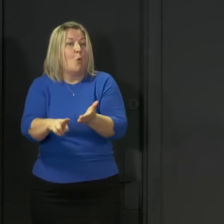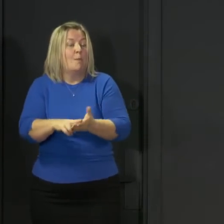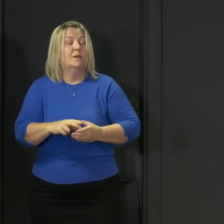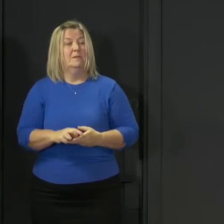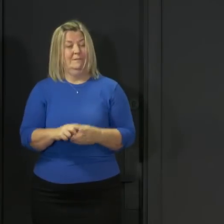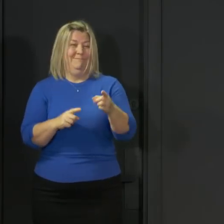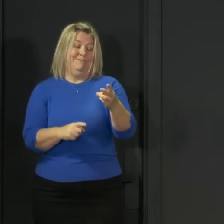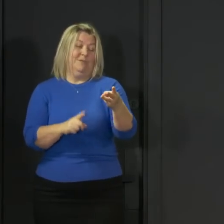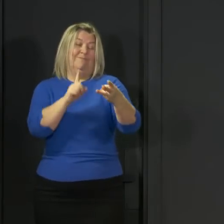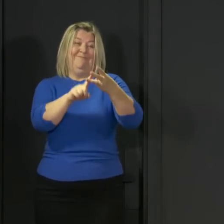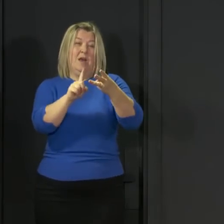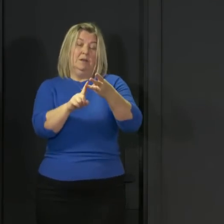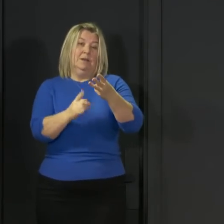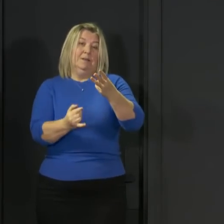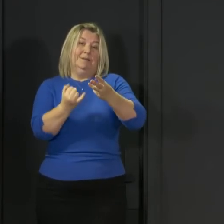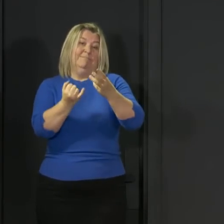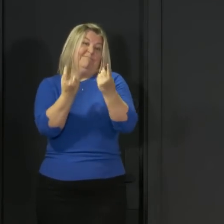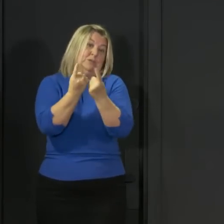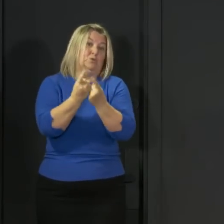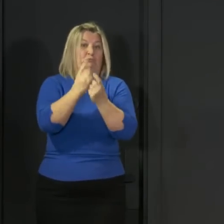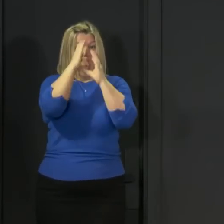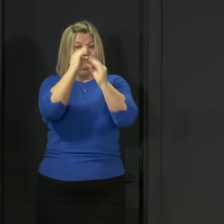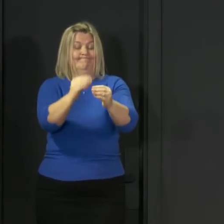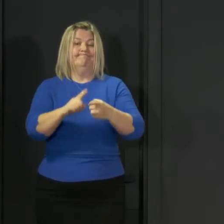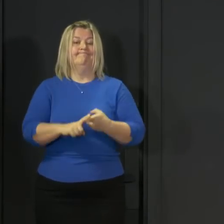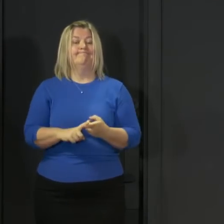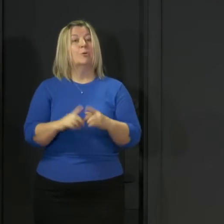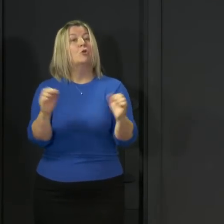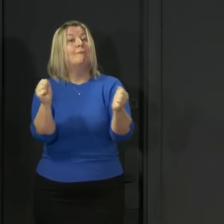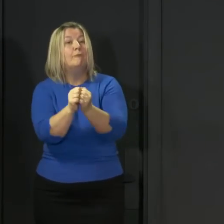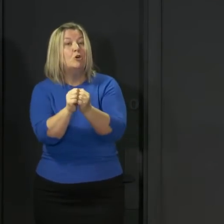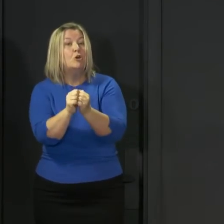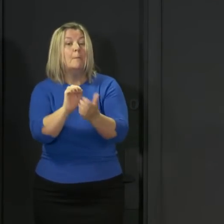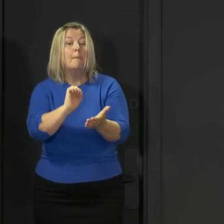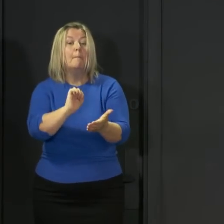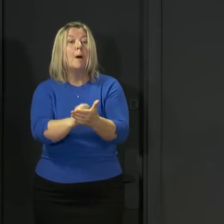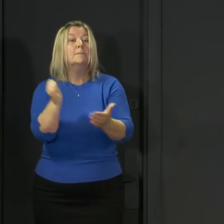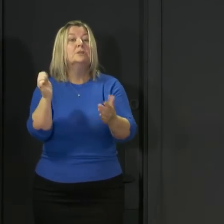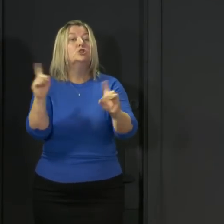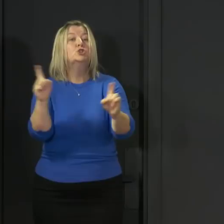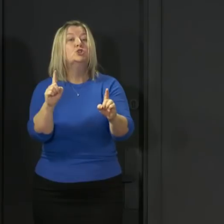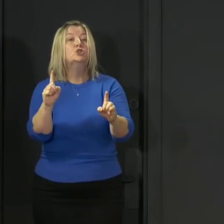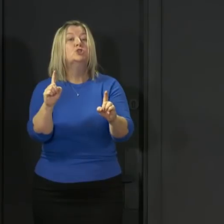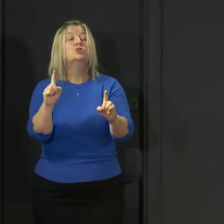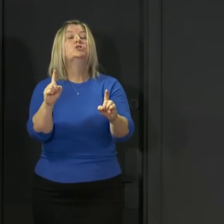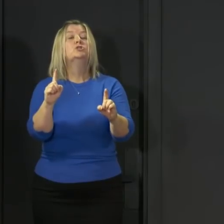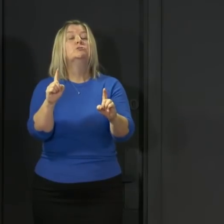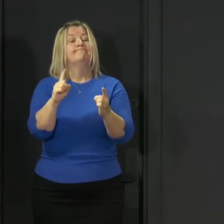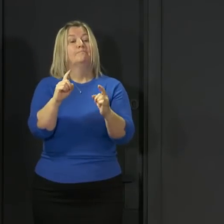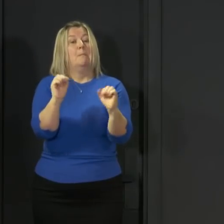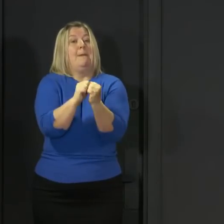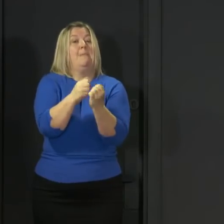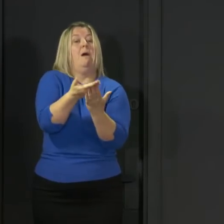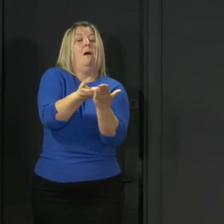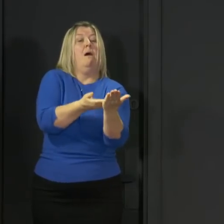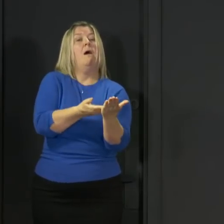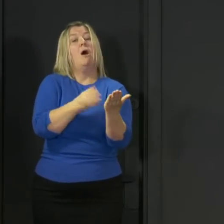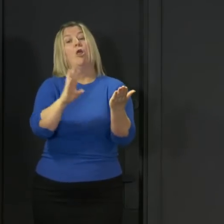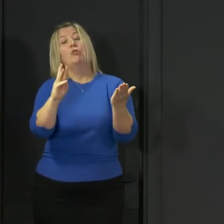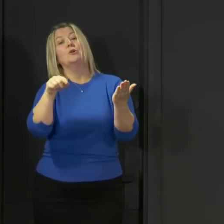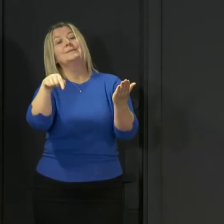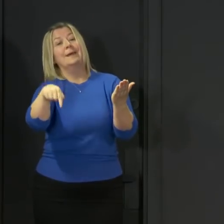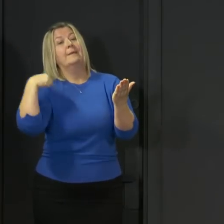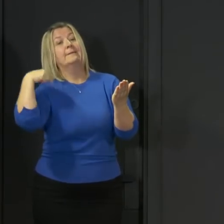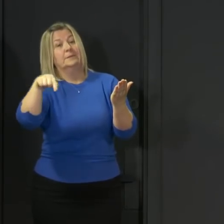to talk about today. I can confirm today that we will publish on Thursday a route map setting out